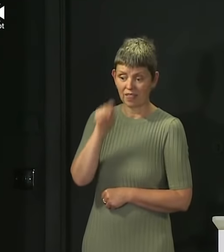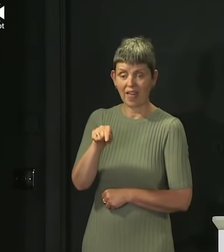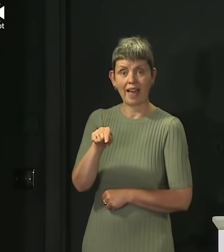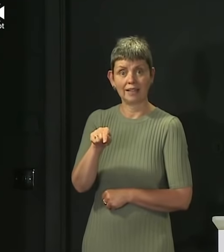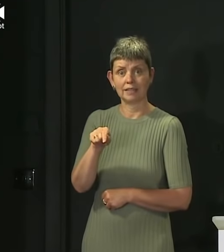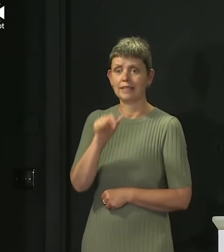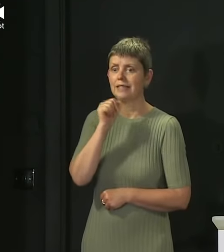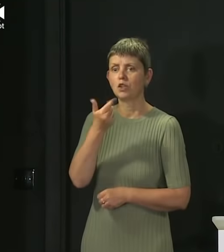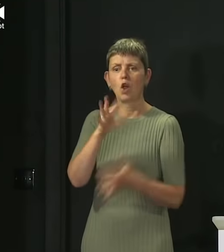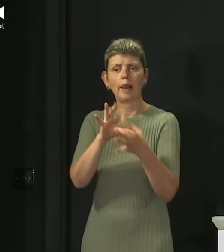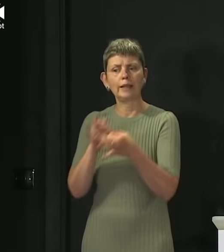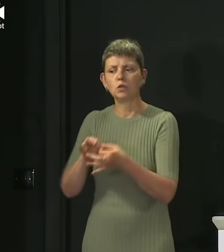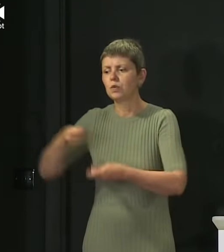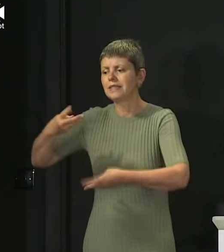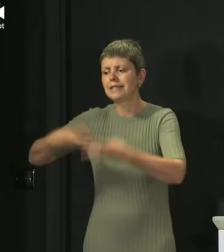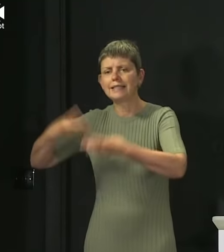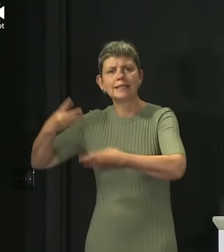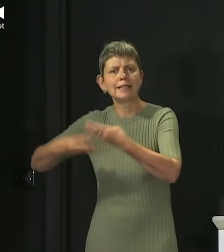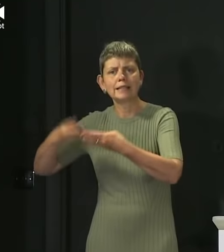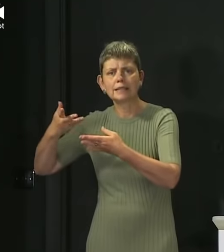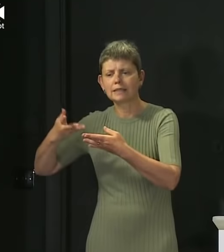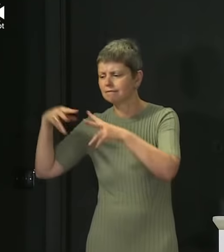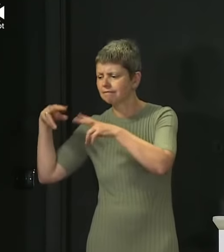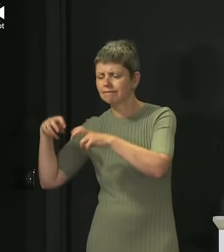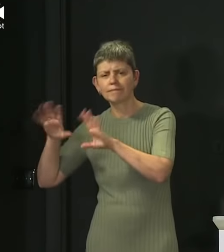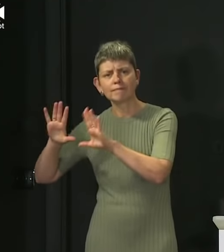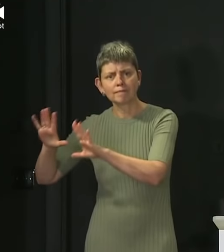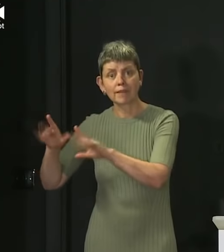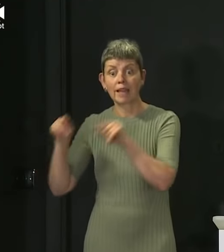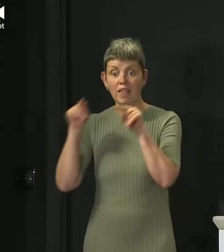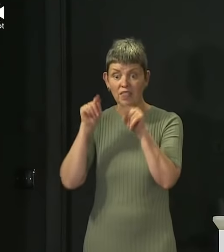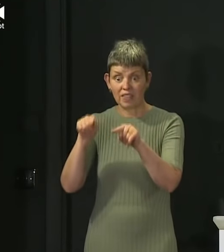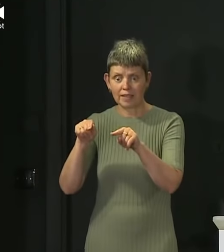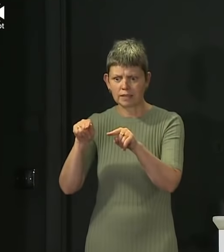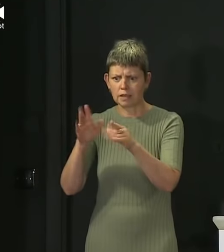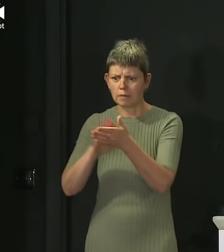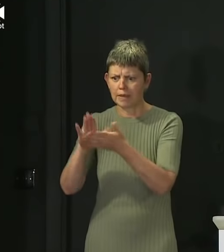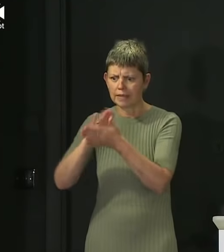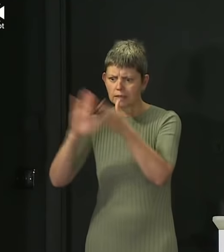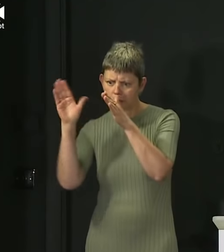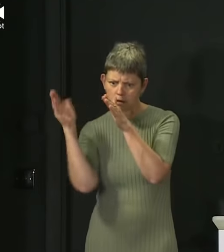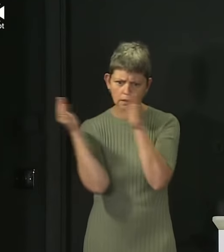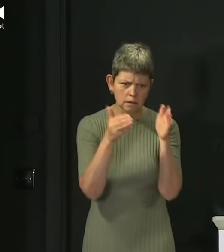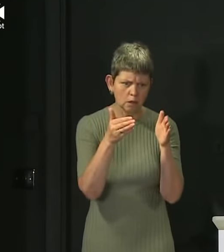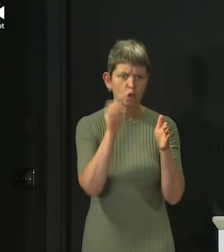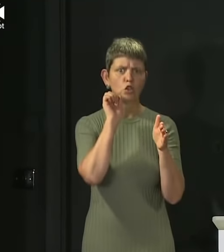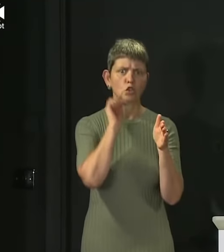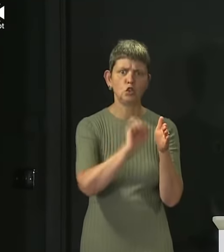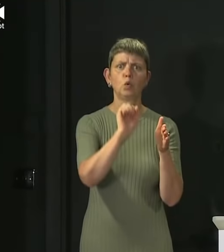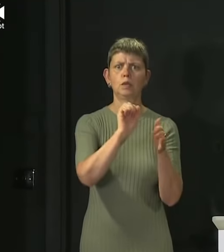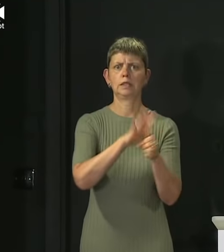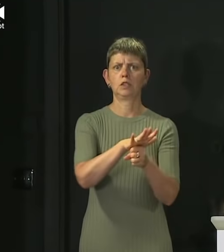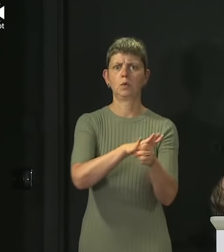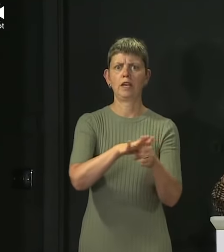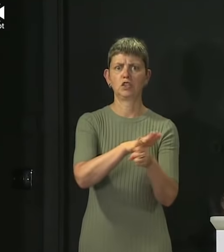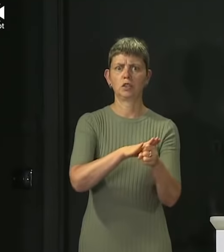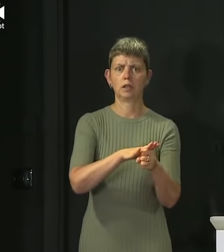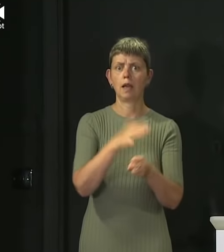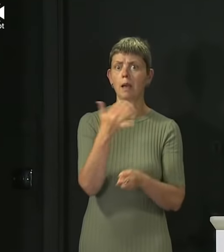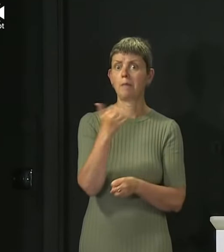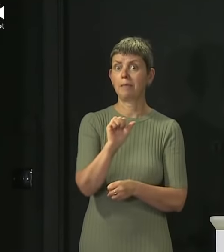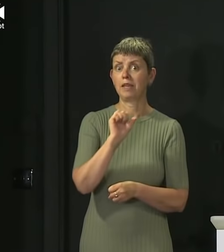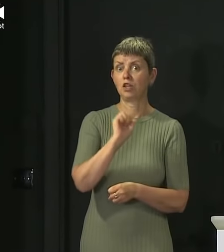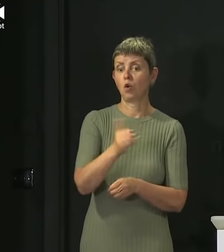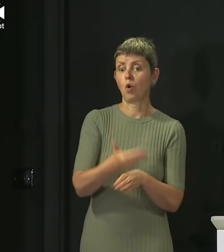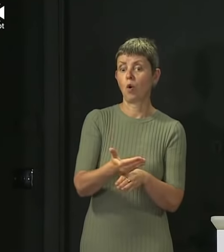statistical model. This is the part of the process that looks at your individual circumstances. And if you did really well in your prelim, but I've got a